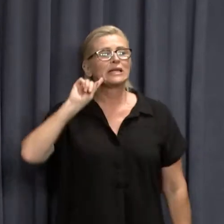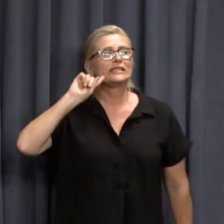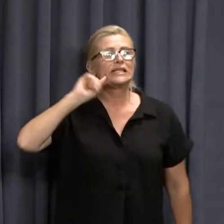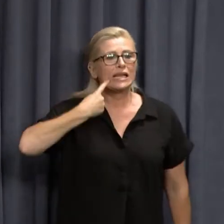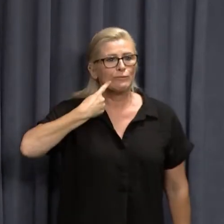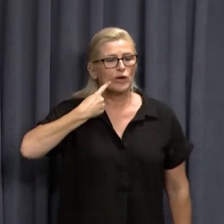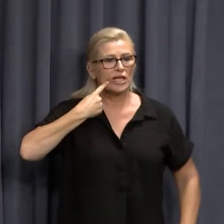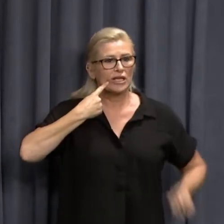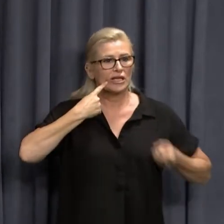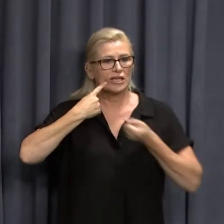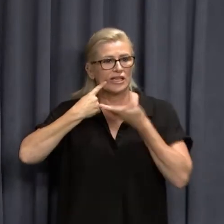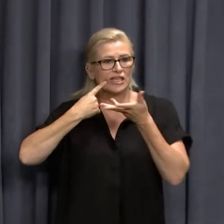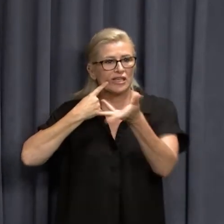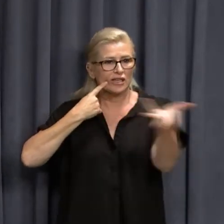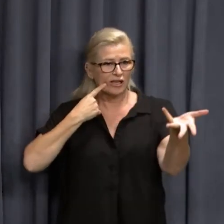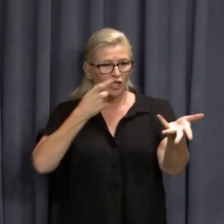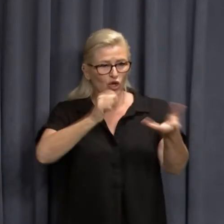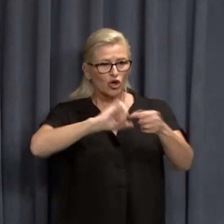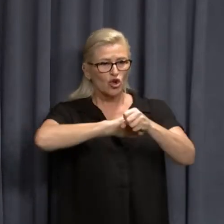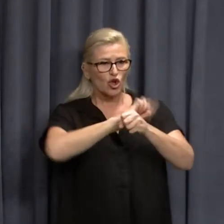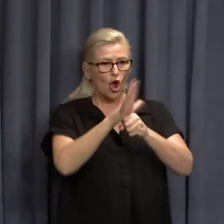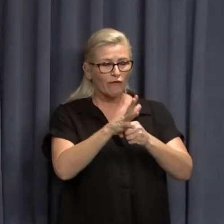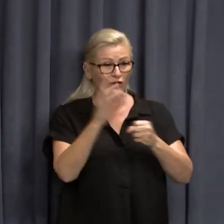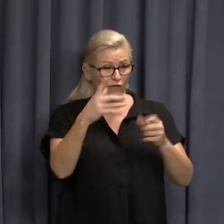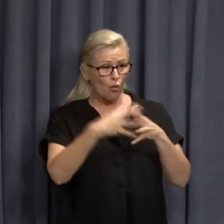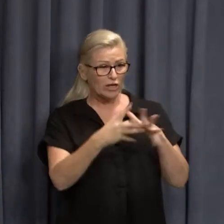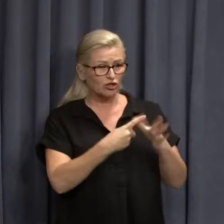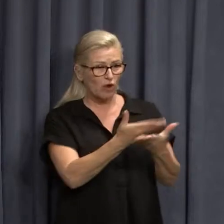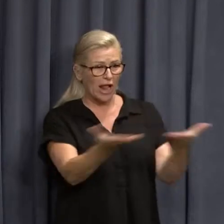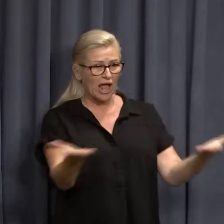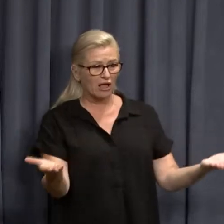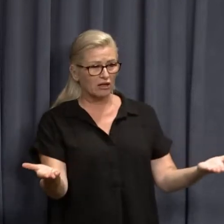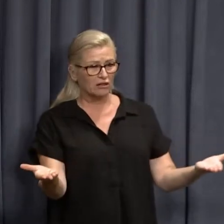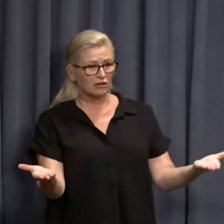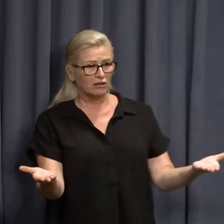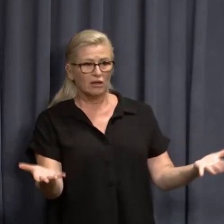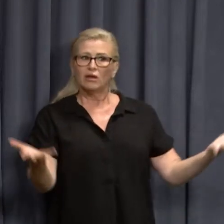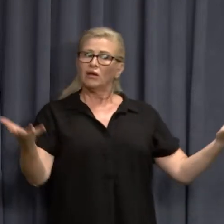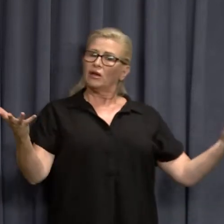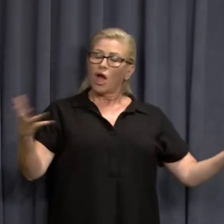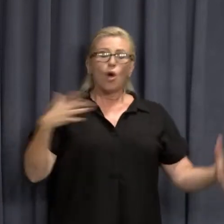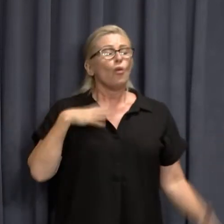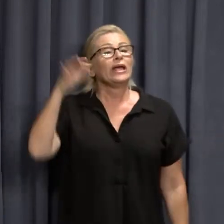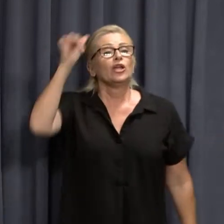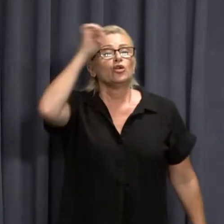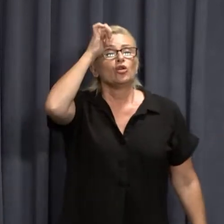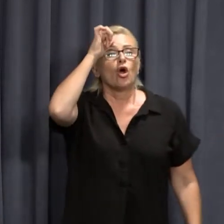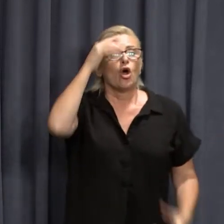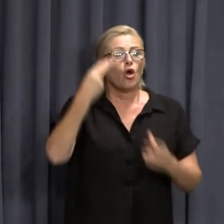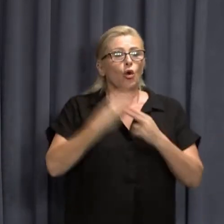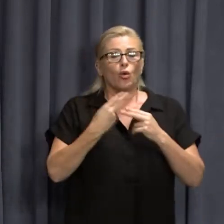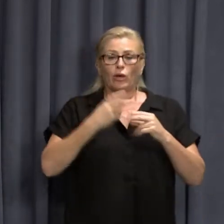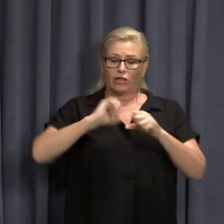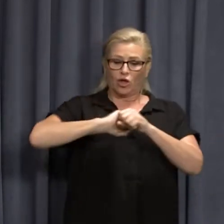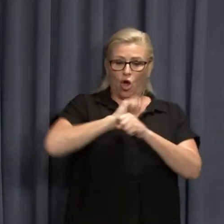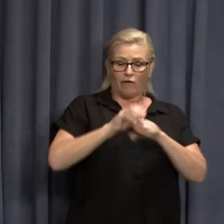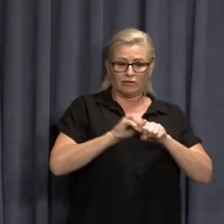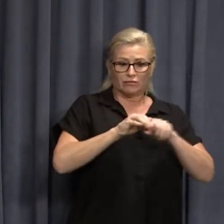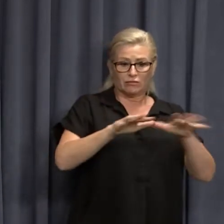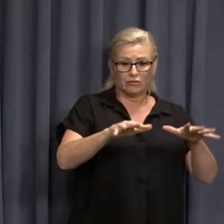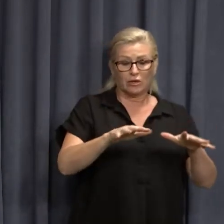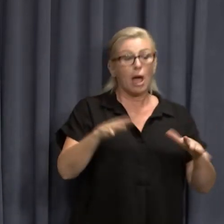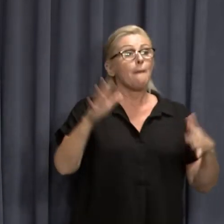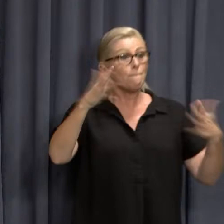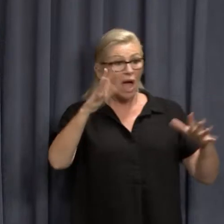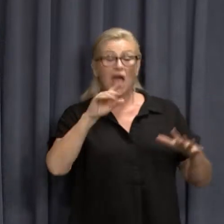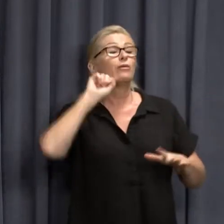uh, infect in large numbers, West Australia. So, we know with this latest, uh, outbreak, uh, that it may well get